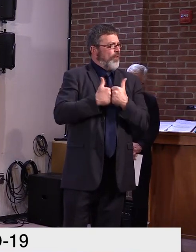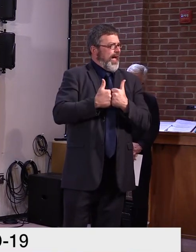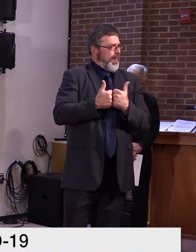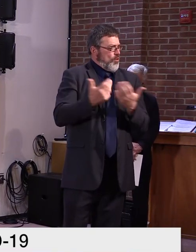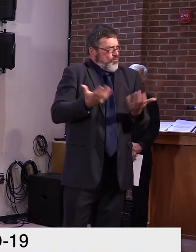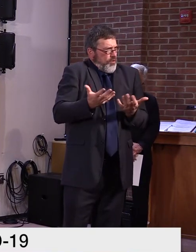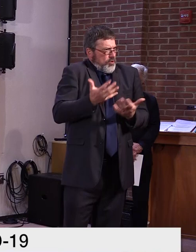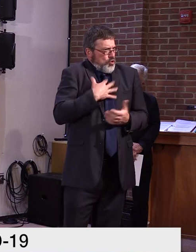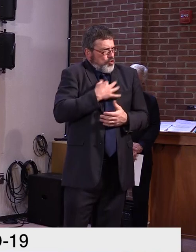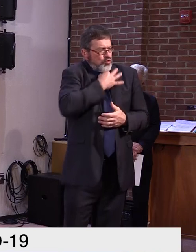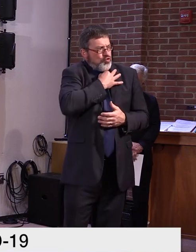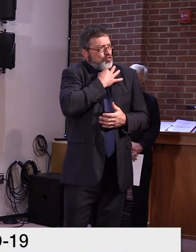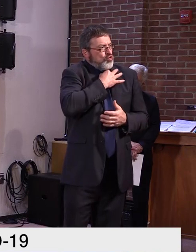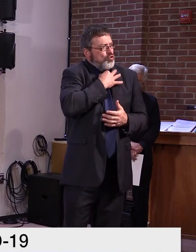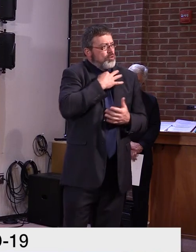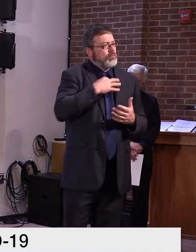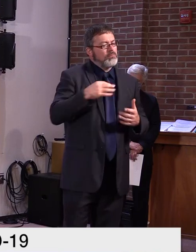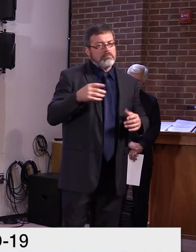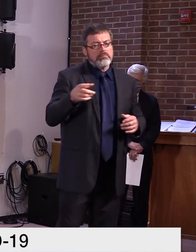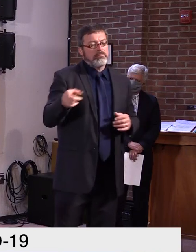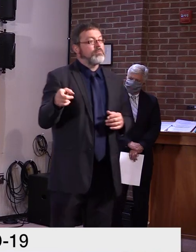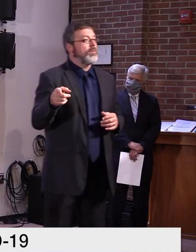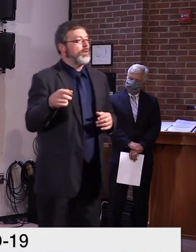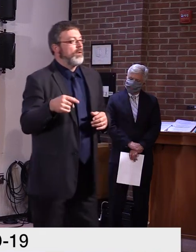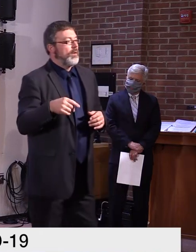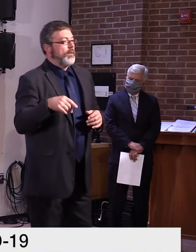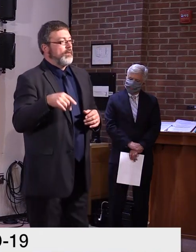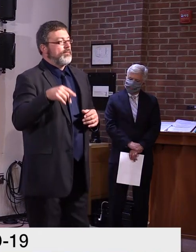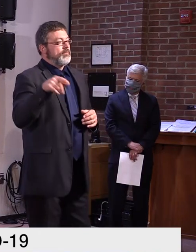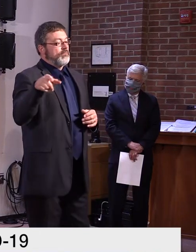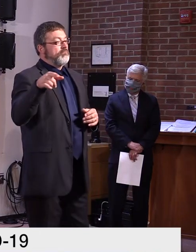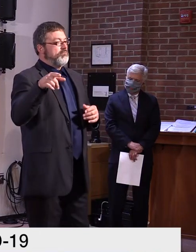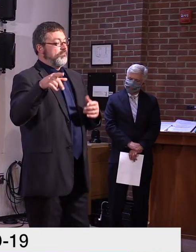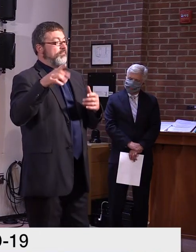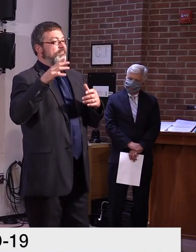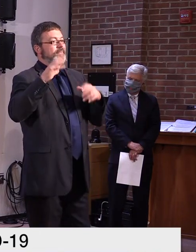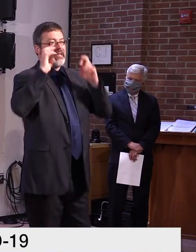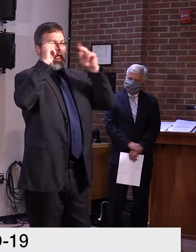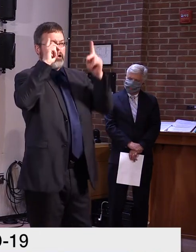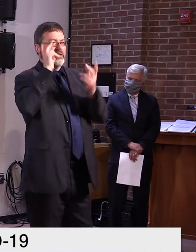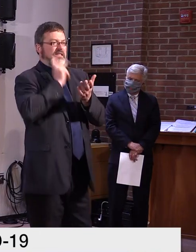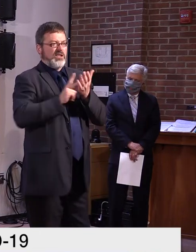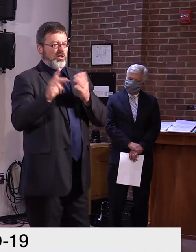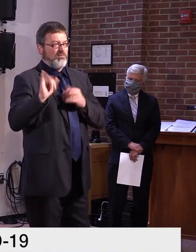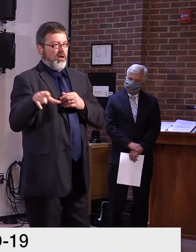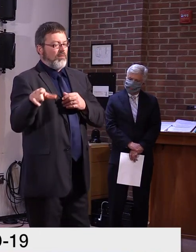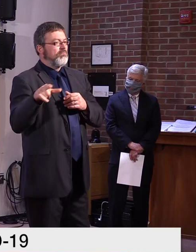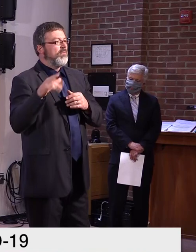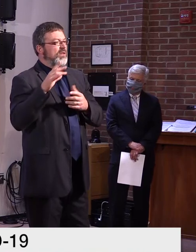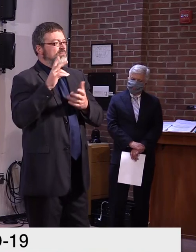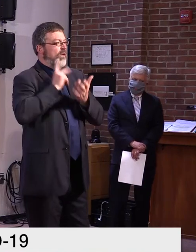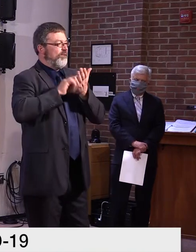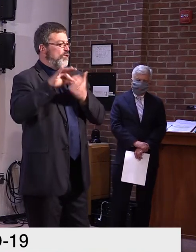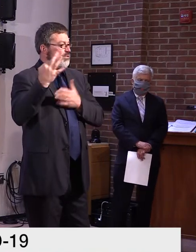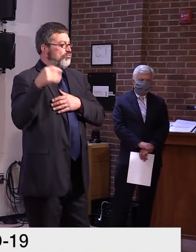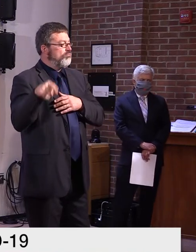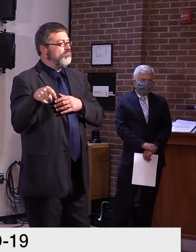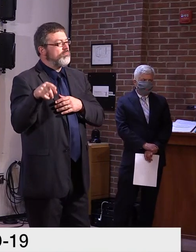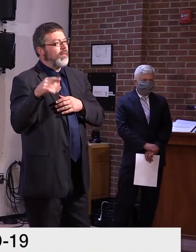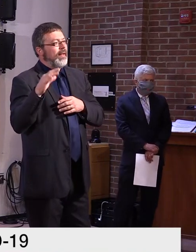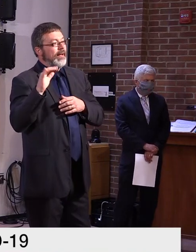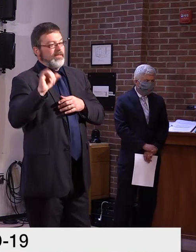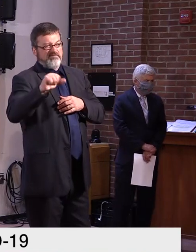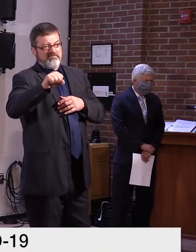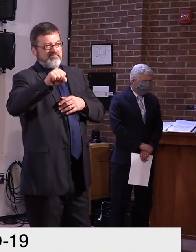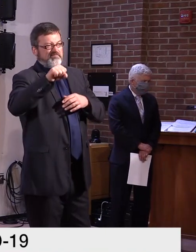So thanks for the question. Um, yeah, you know, just to recap, I have a conversation with superintendents every week, uh, that we started as part of